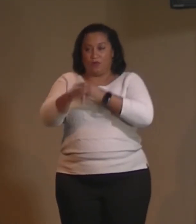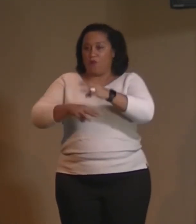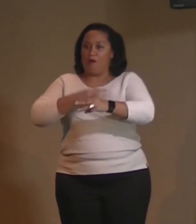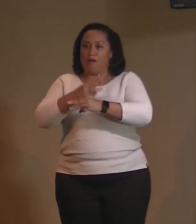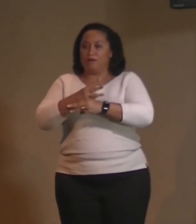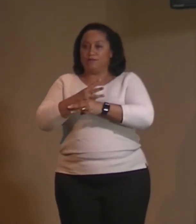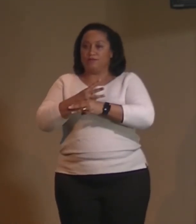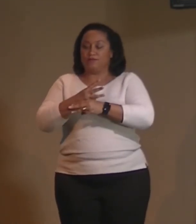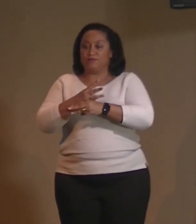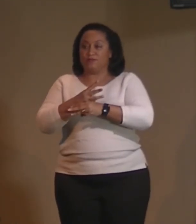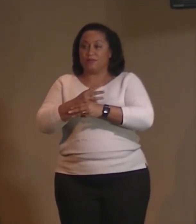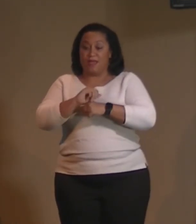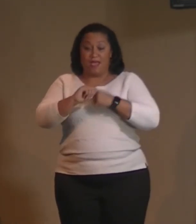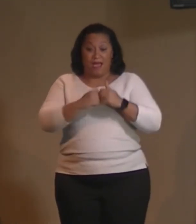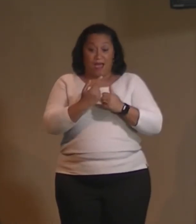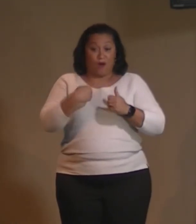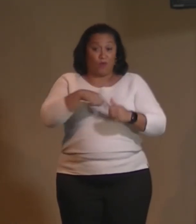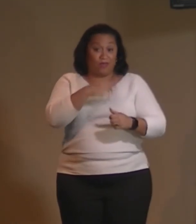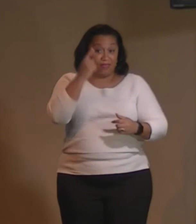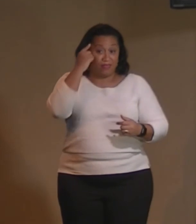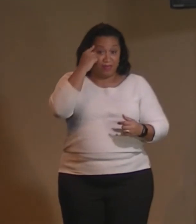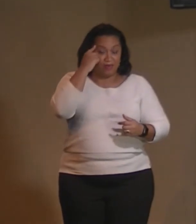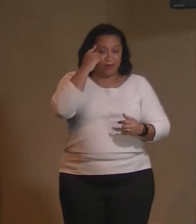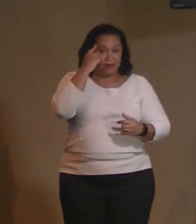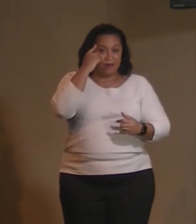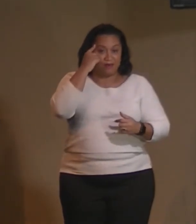As we think, so shall it be.